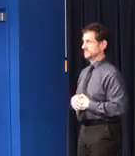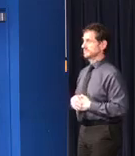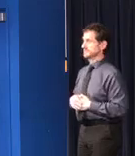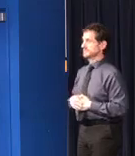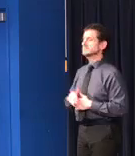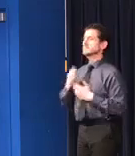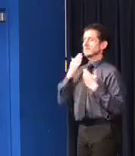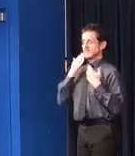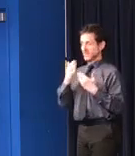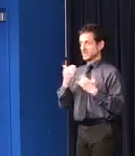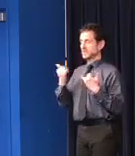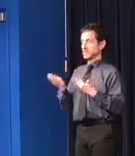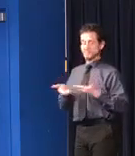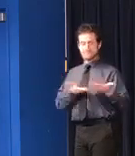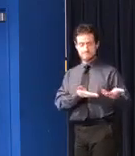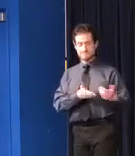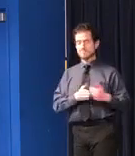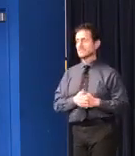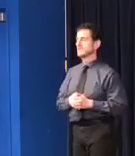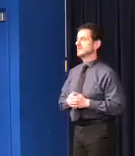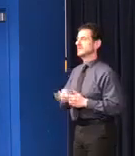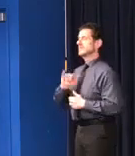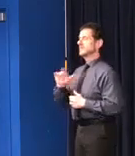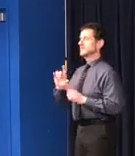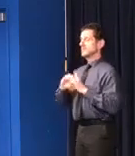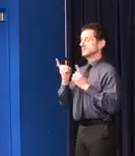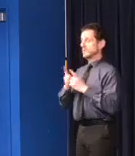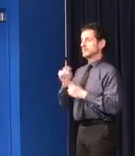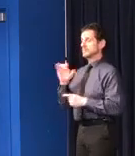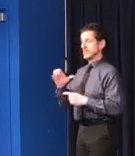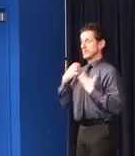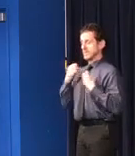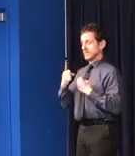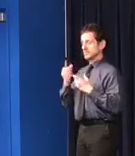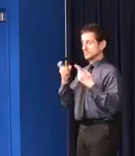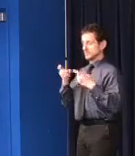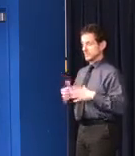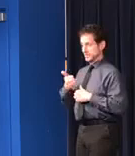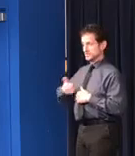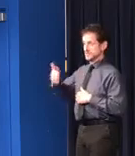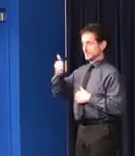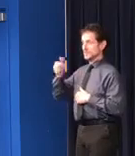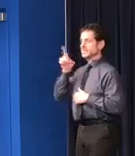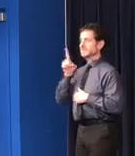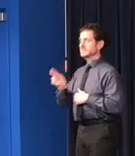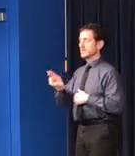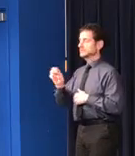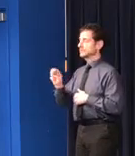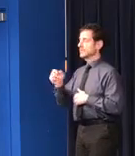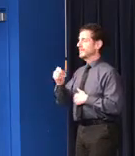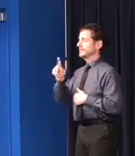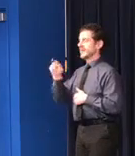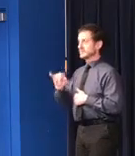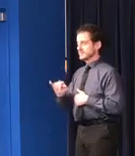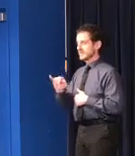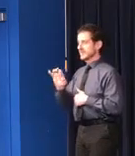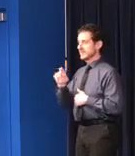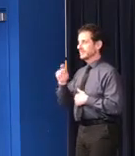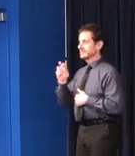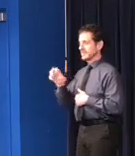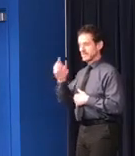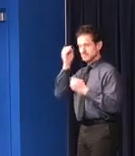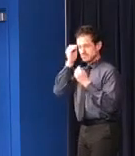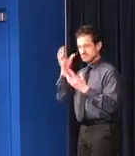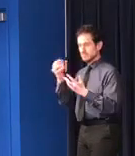Thank you, now I'd like to turn it over to our Illinois Department of Public Health Director, Dr. Ngozi Ezeke, for today's medical